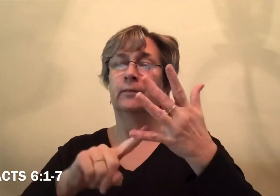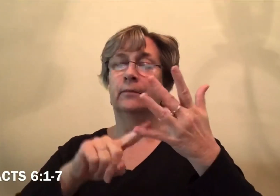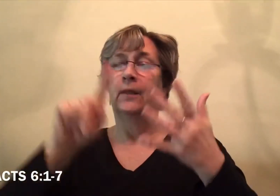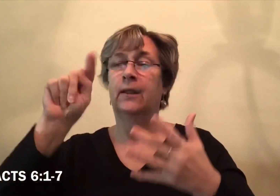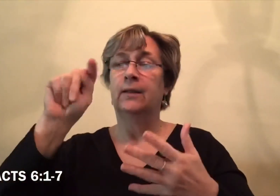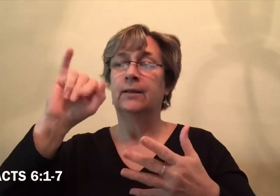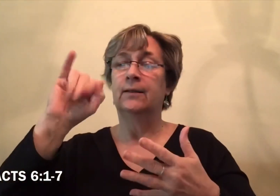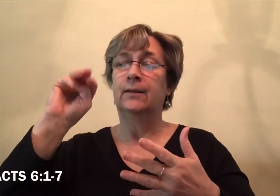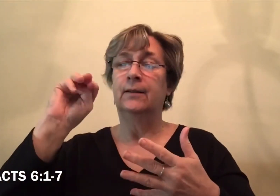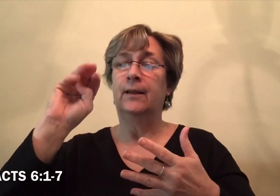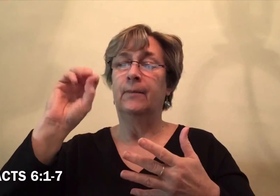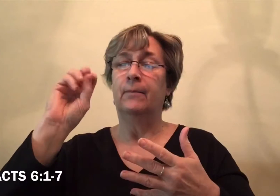Timon,